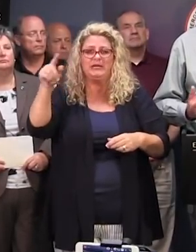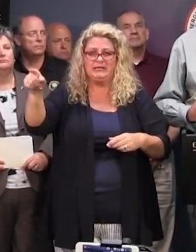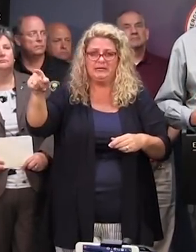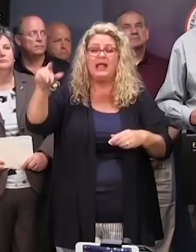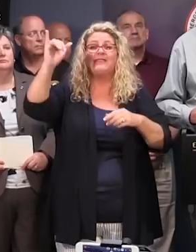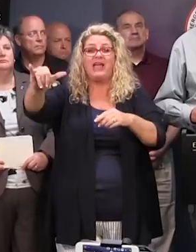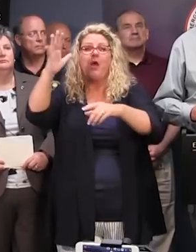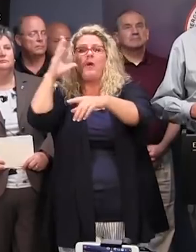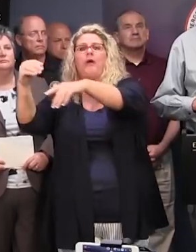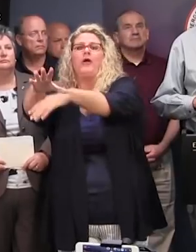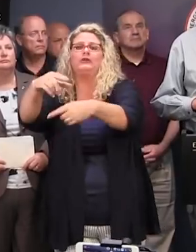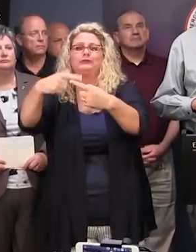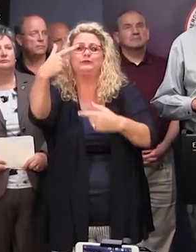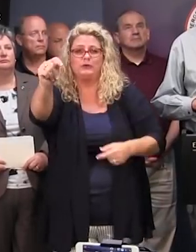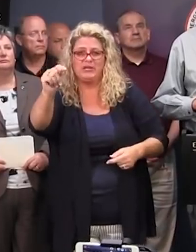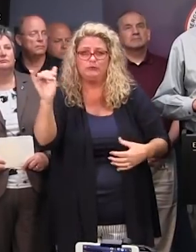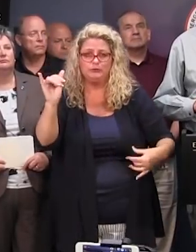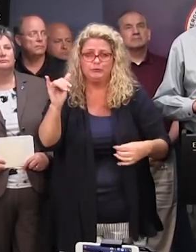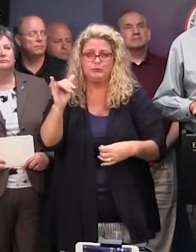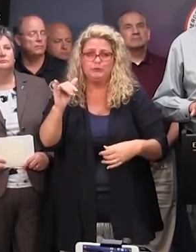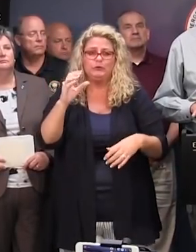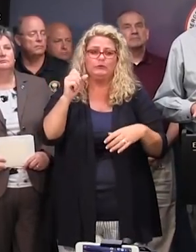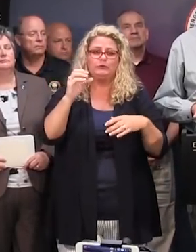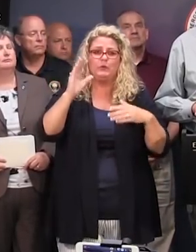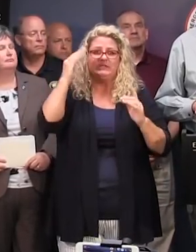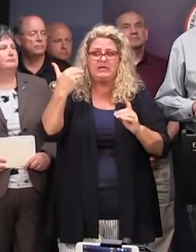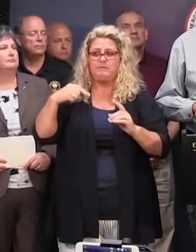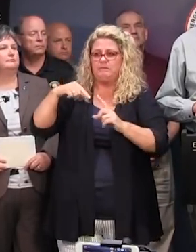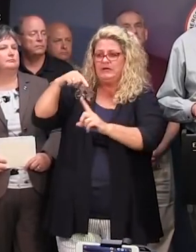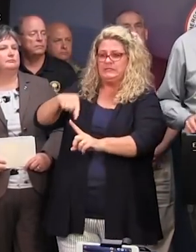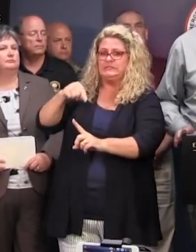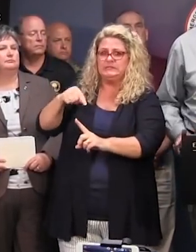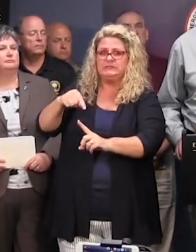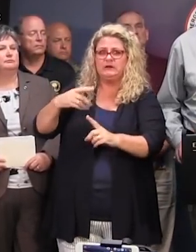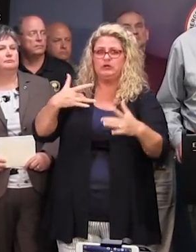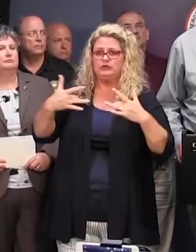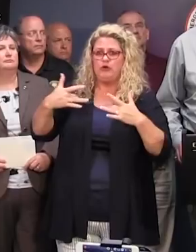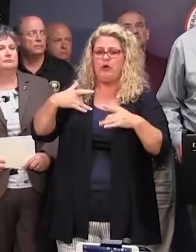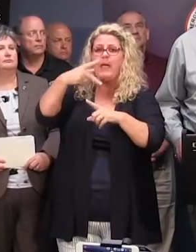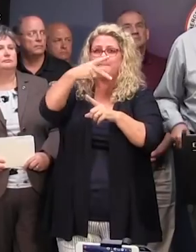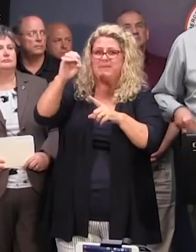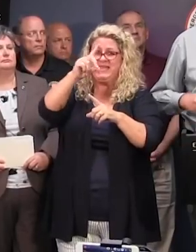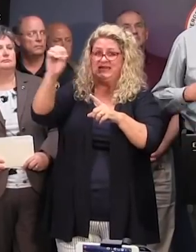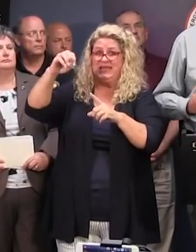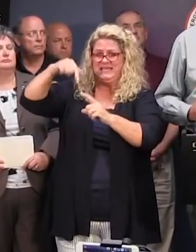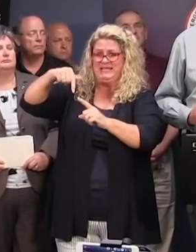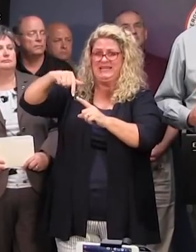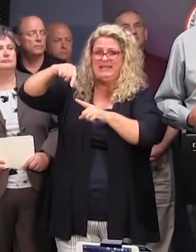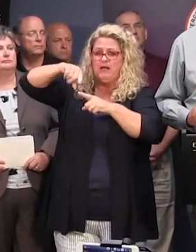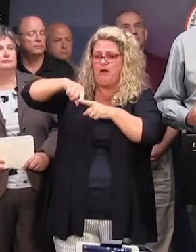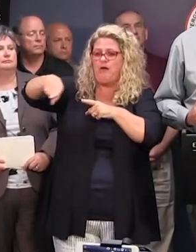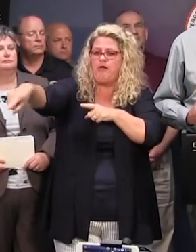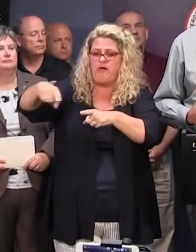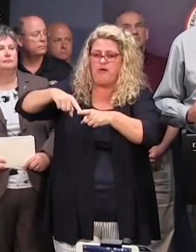impacts Georgetown. So the river basin of our highest priority currently will be the PD Basin because it also